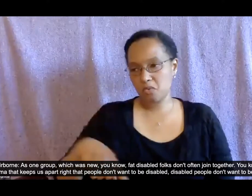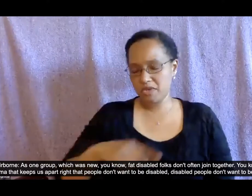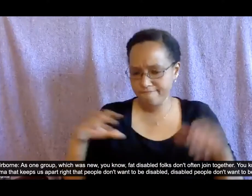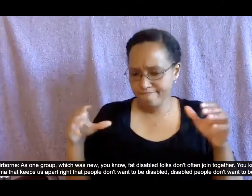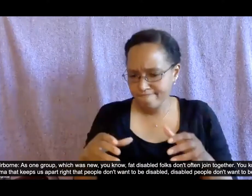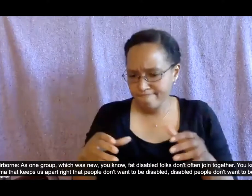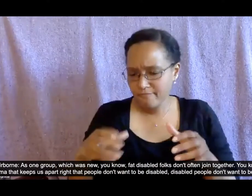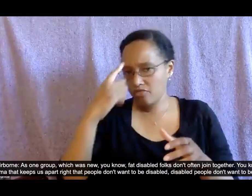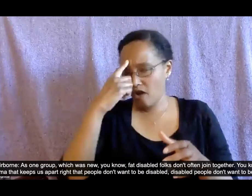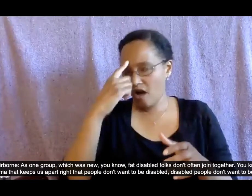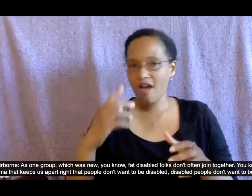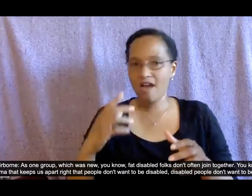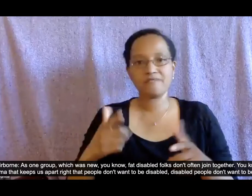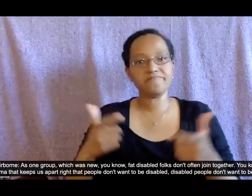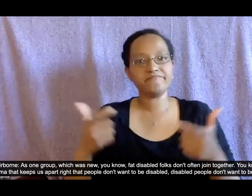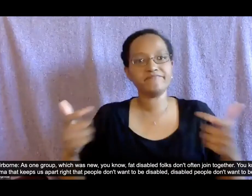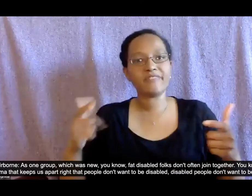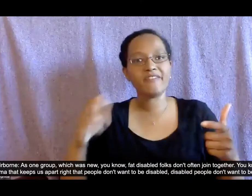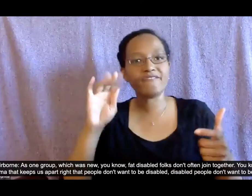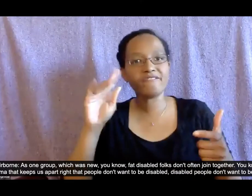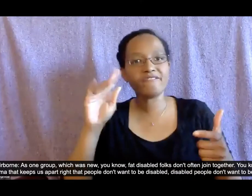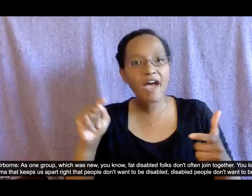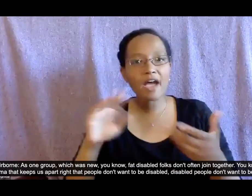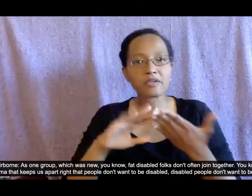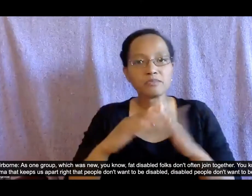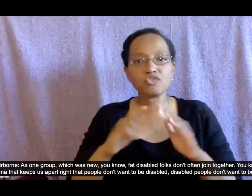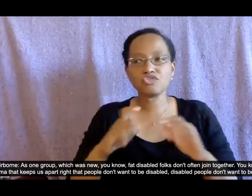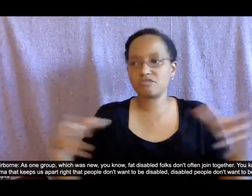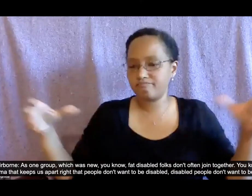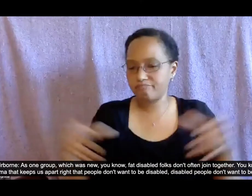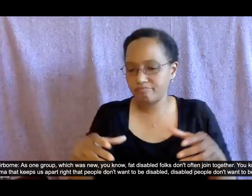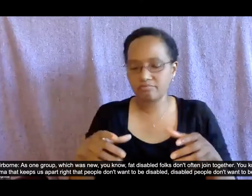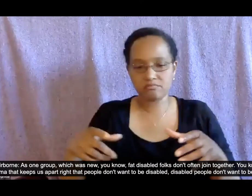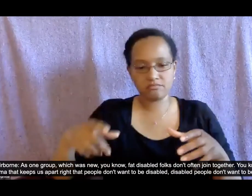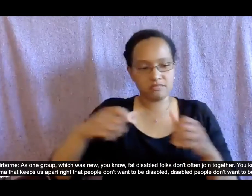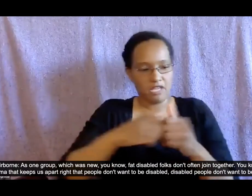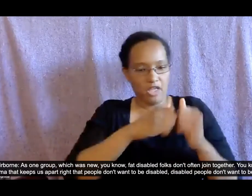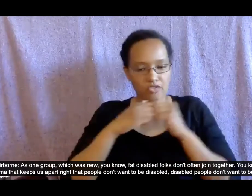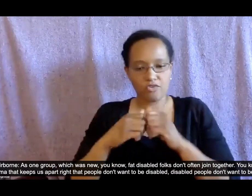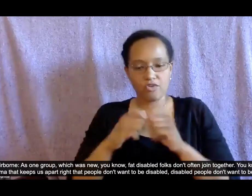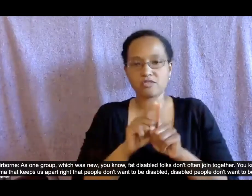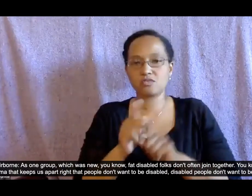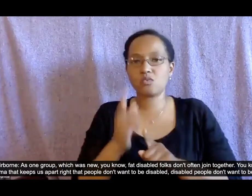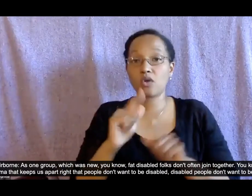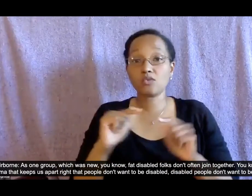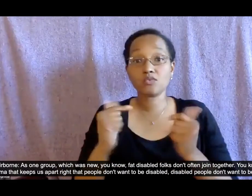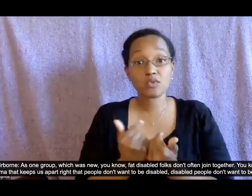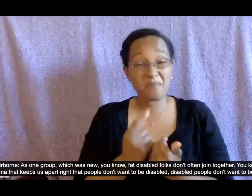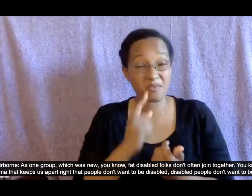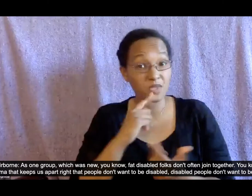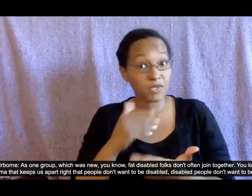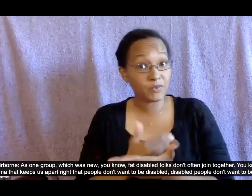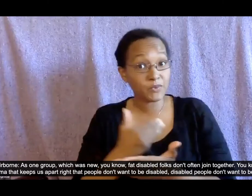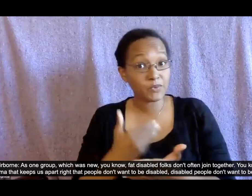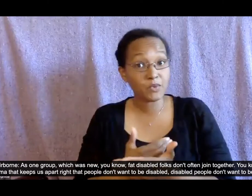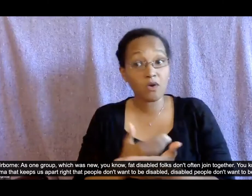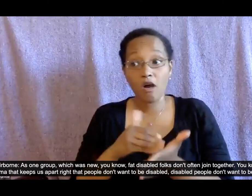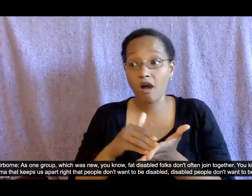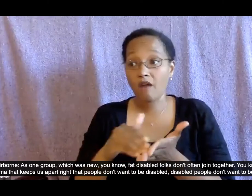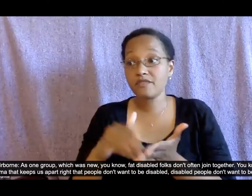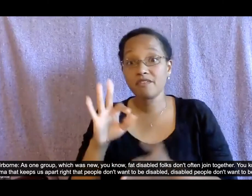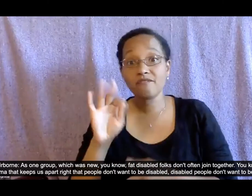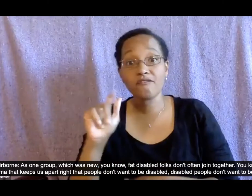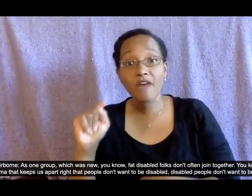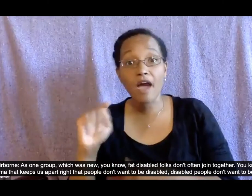which was new you know fat disabled folks don't often join together you know there's a lot of stigma that keeps us